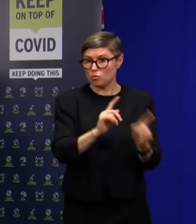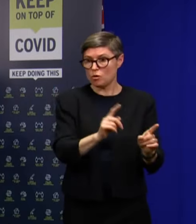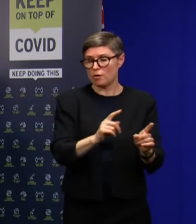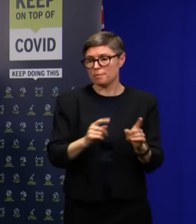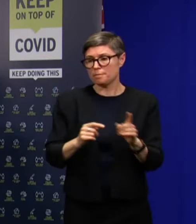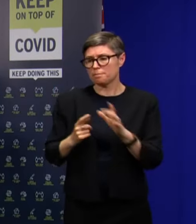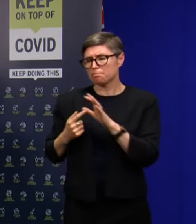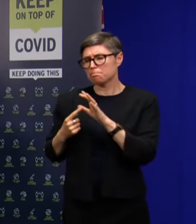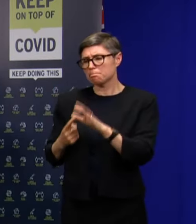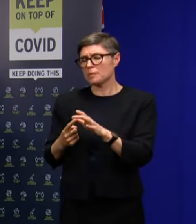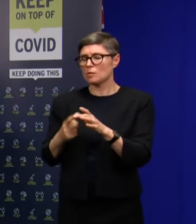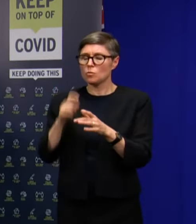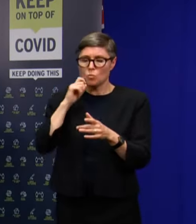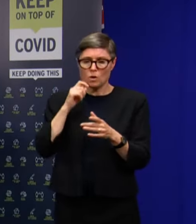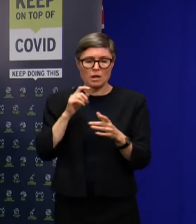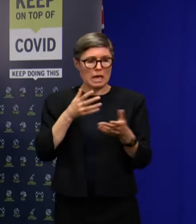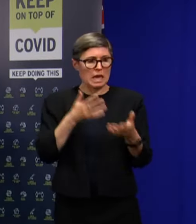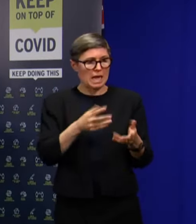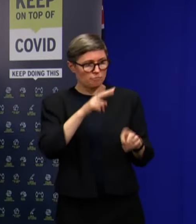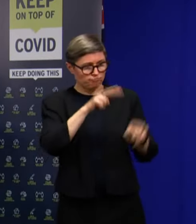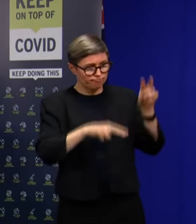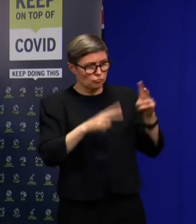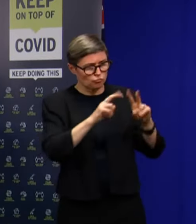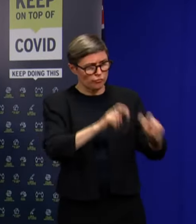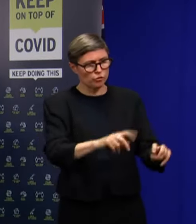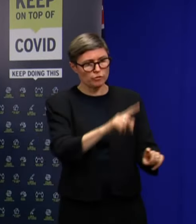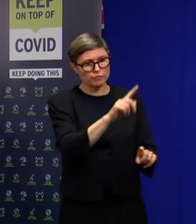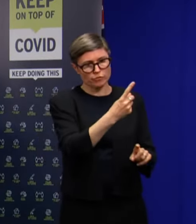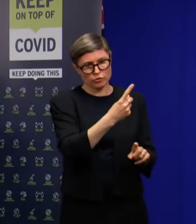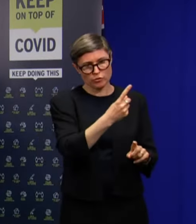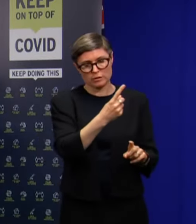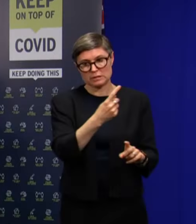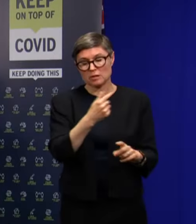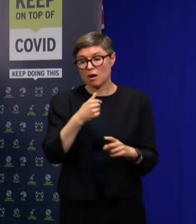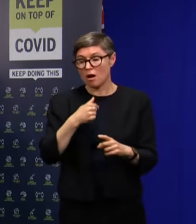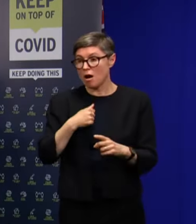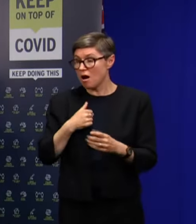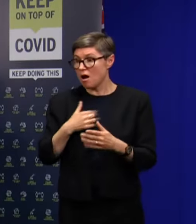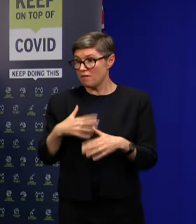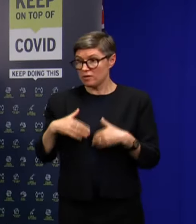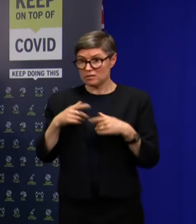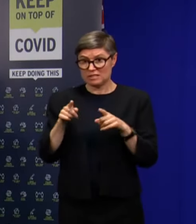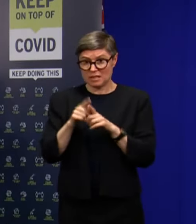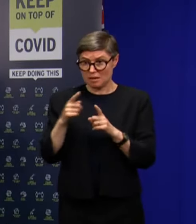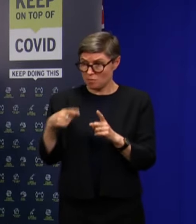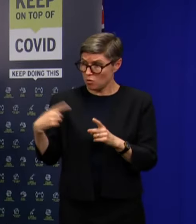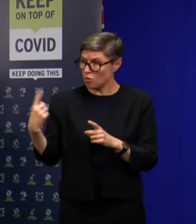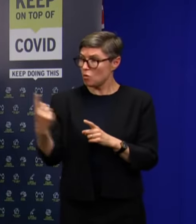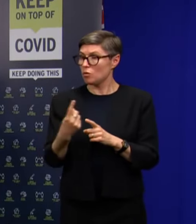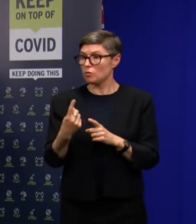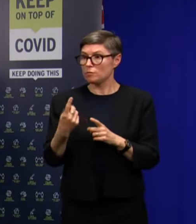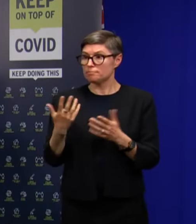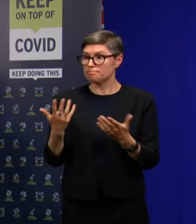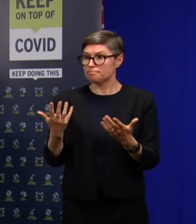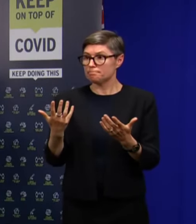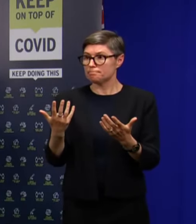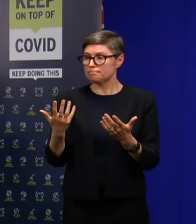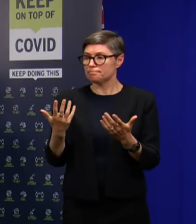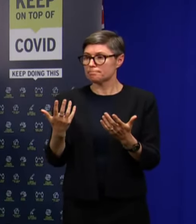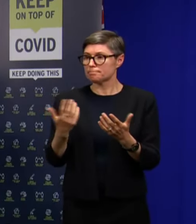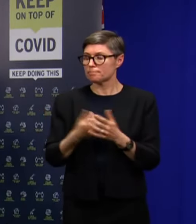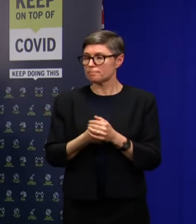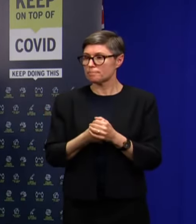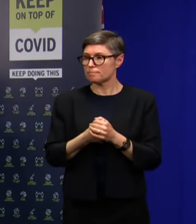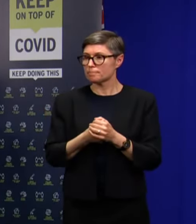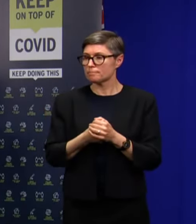One of the things, look, a matter like this, I'm as annoyed as anybody else that there has been, you know, this